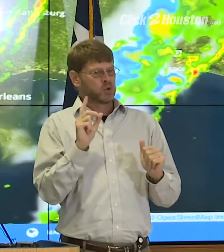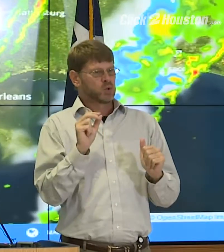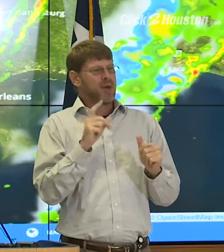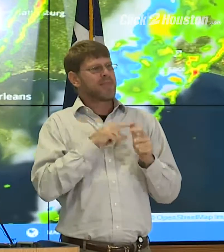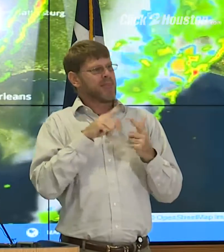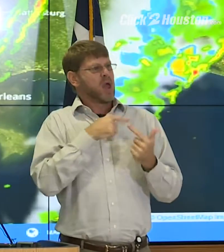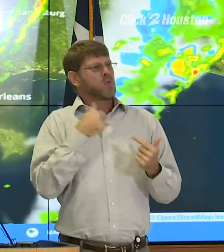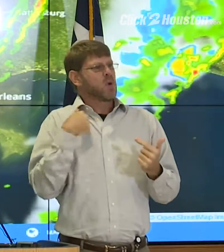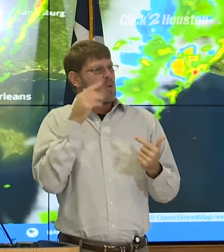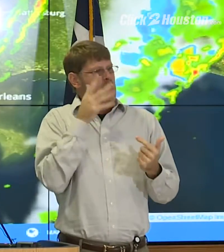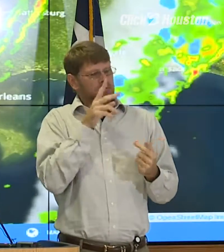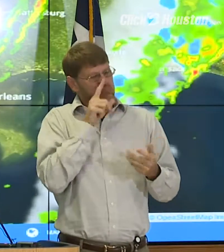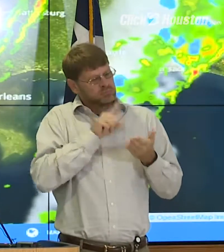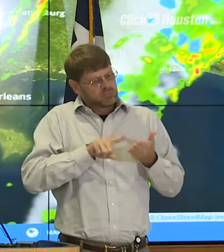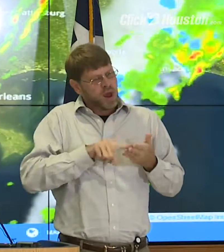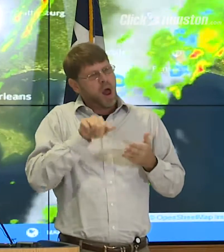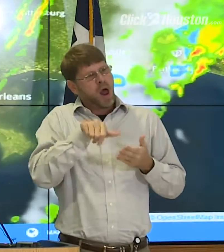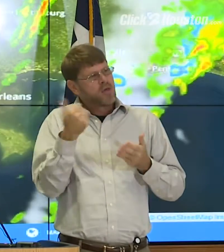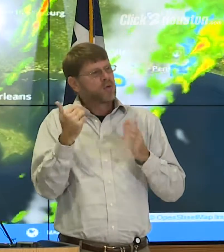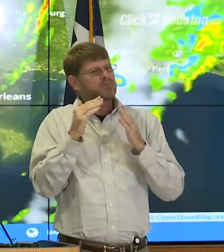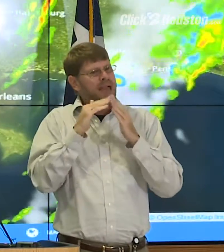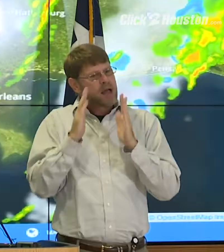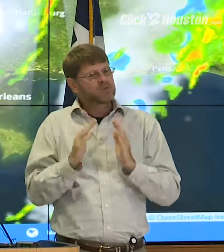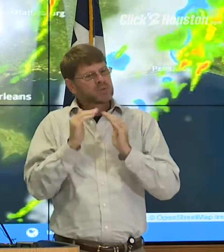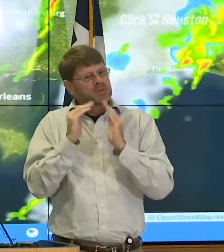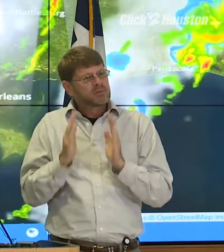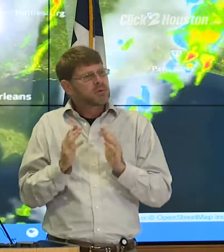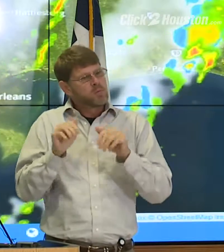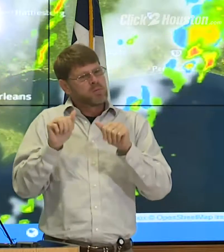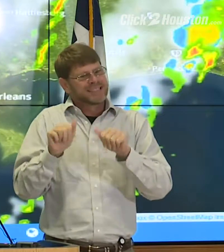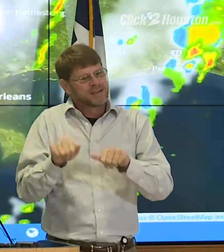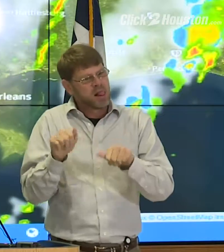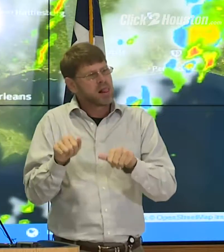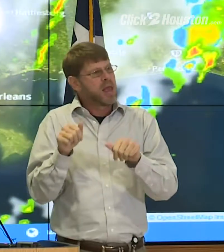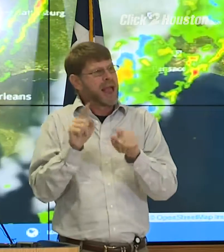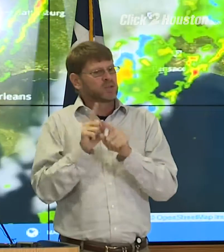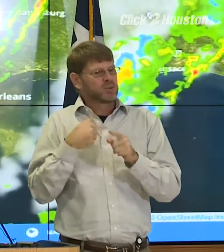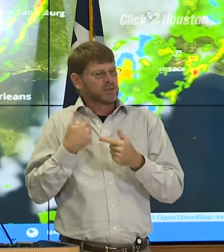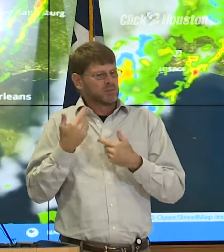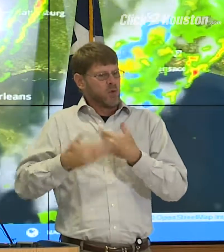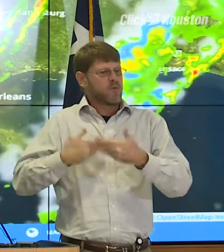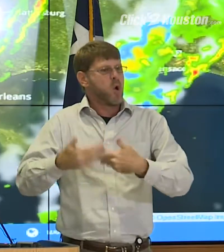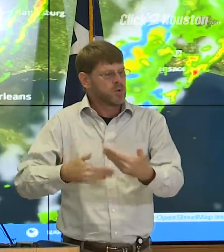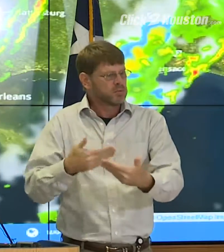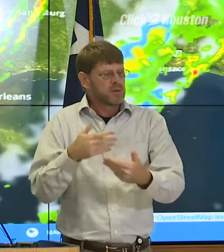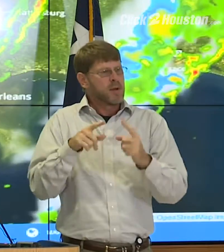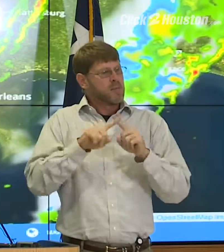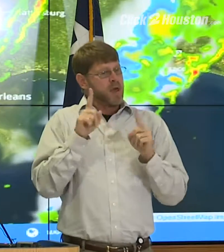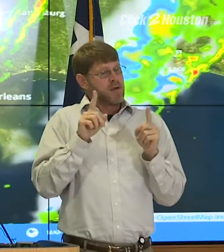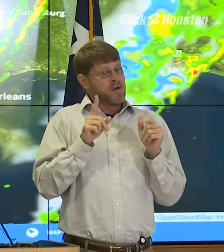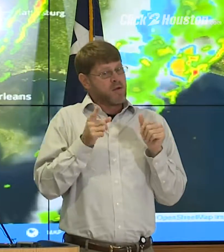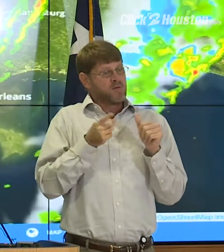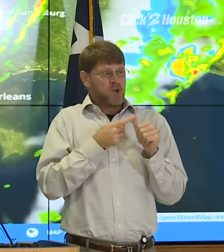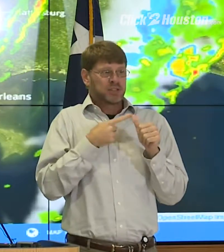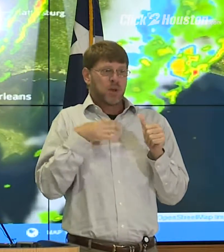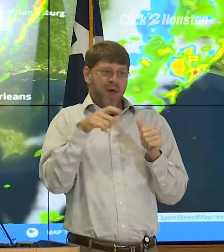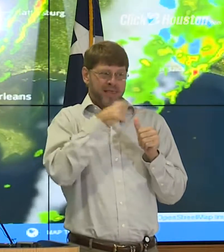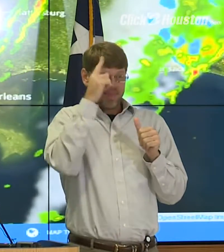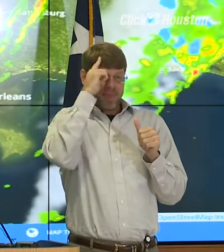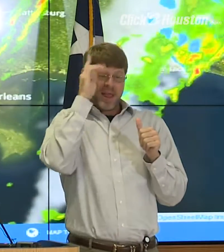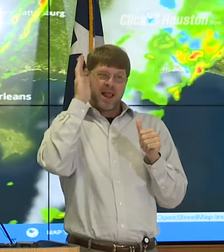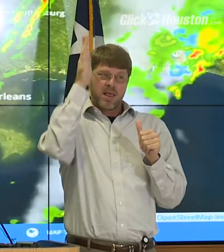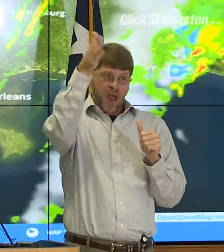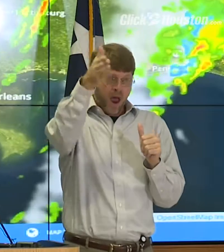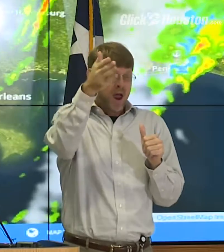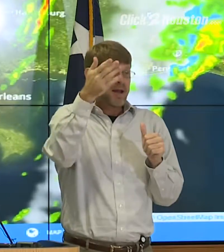and then we will look at other housing potential as we go forward. But I want to get the thinking beyond